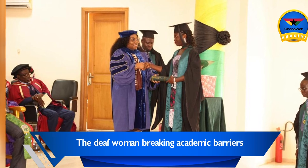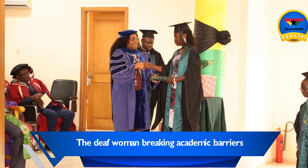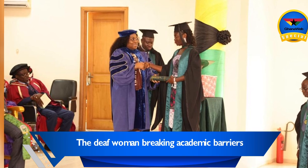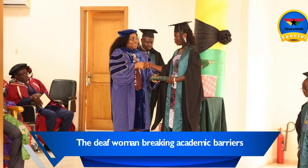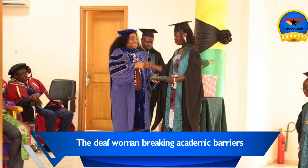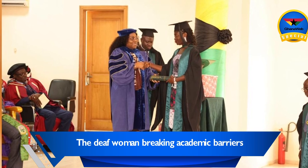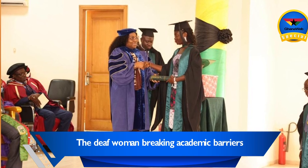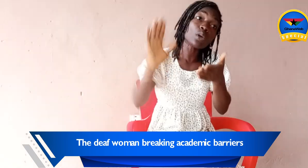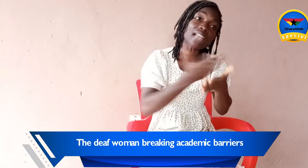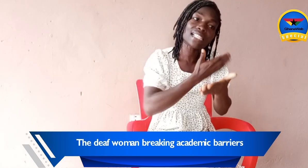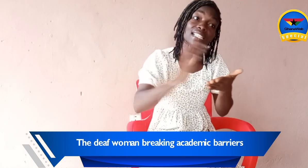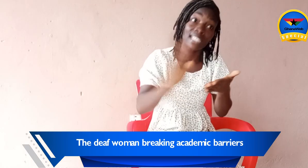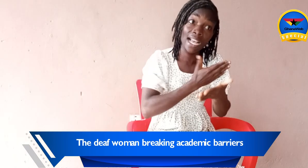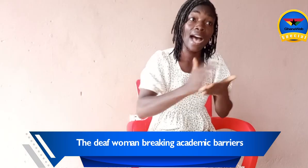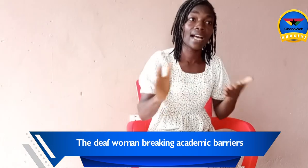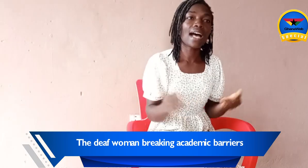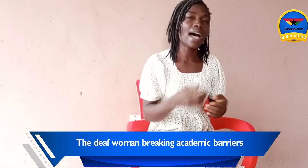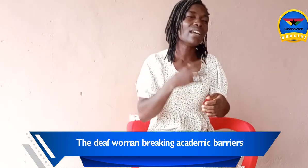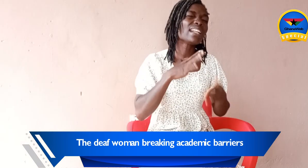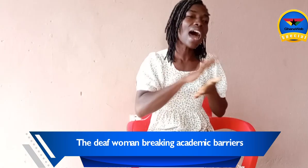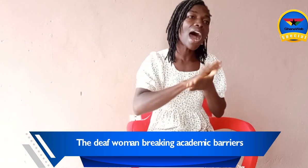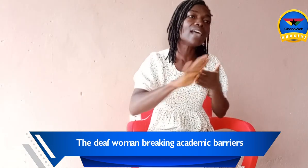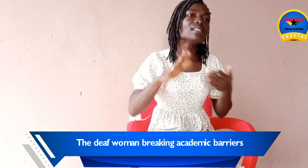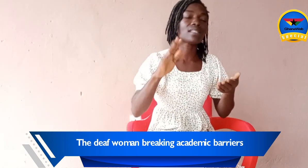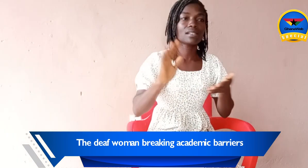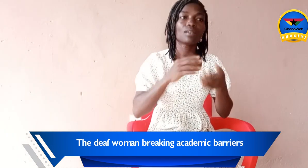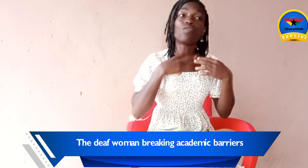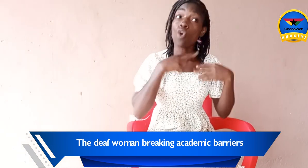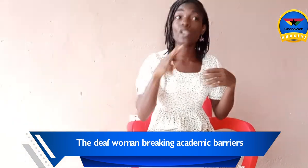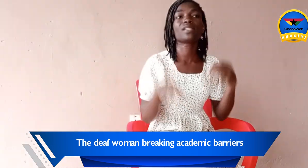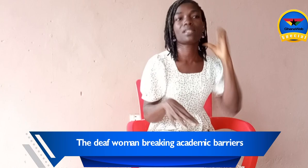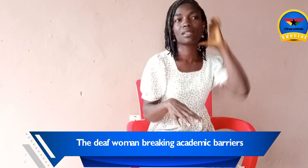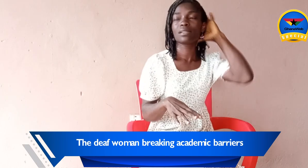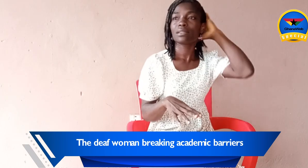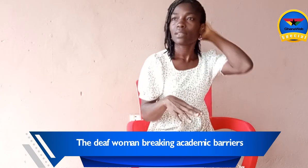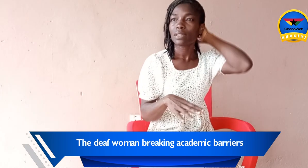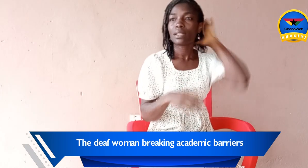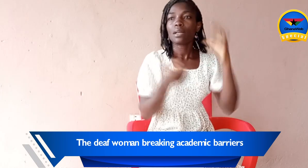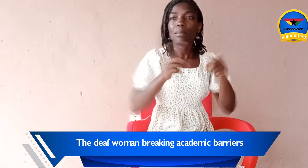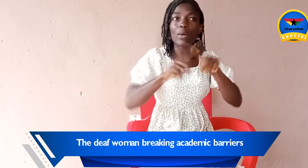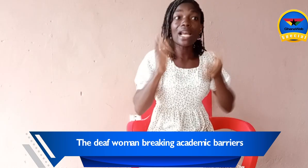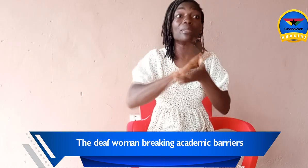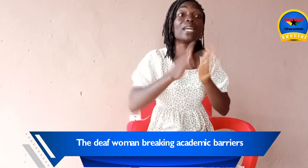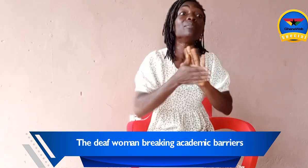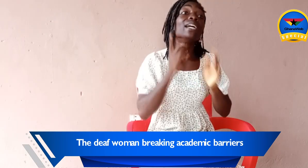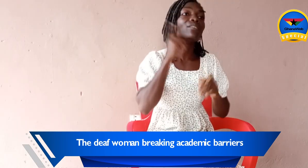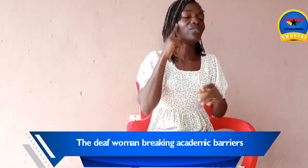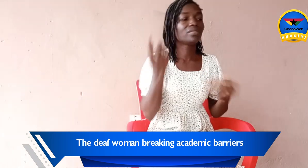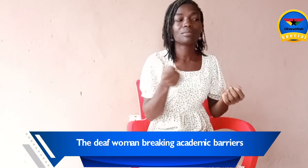sing. As a singer, I had a nice voice. But when I became deaf, my